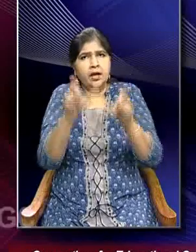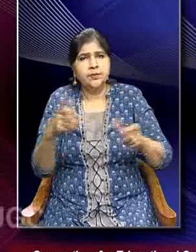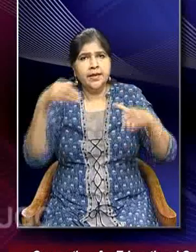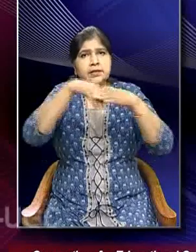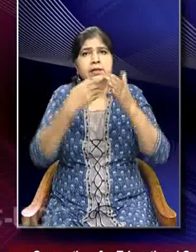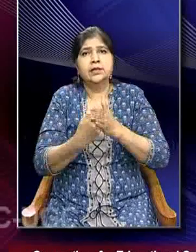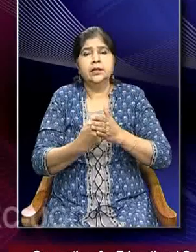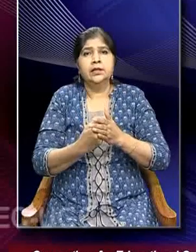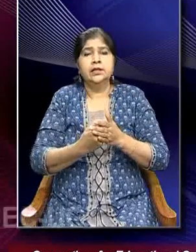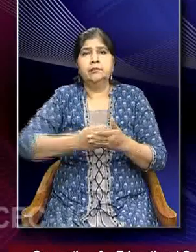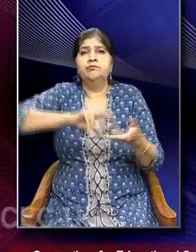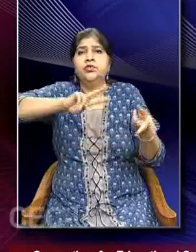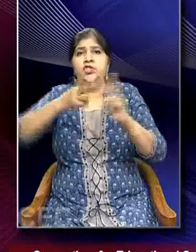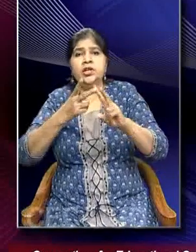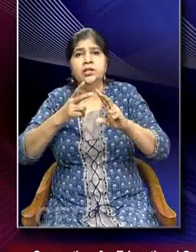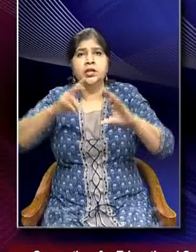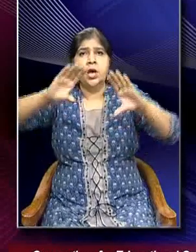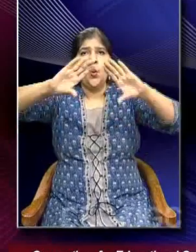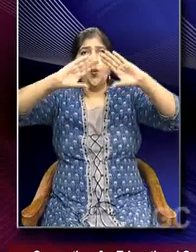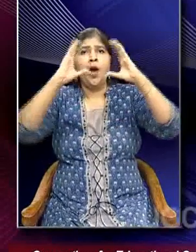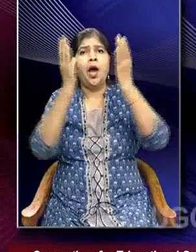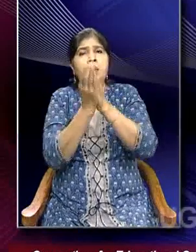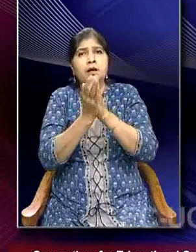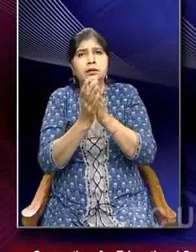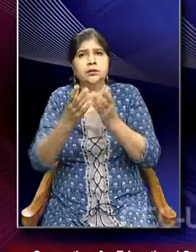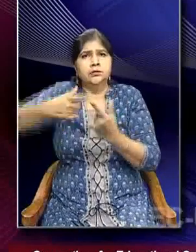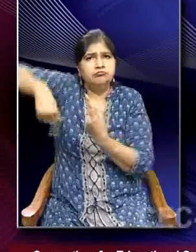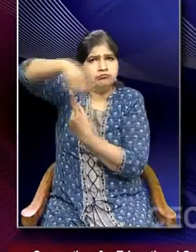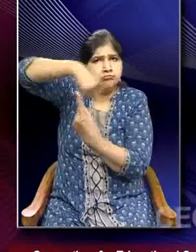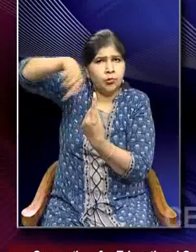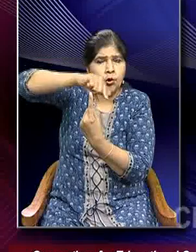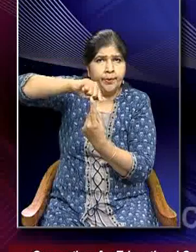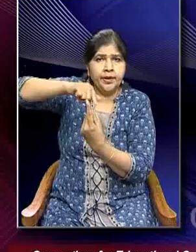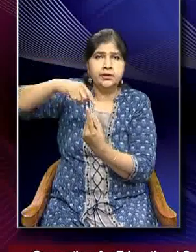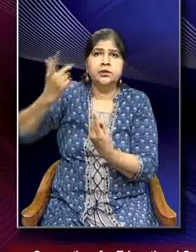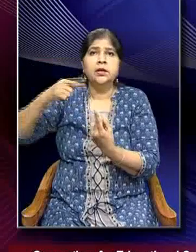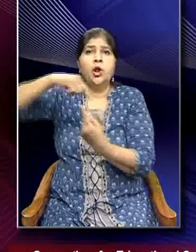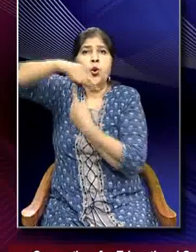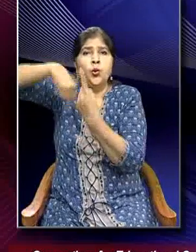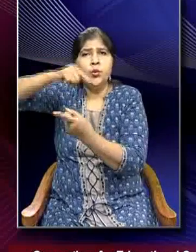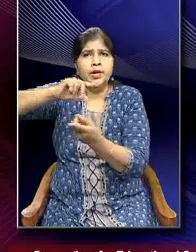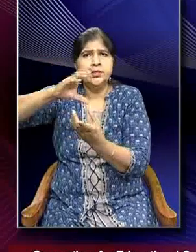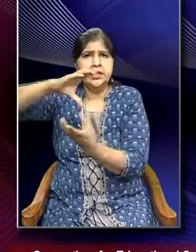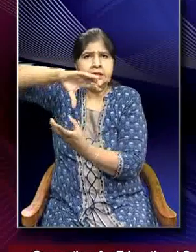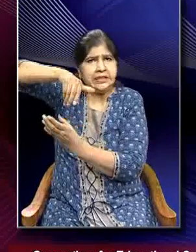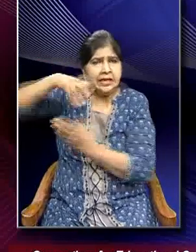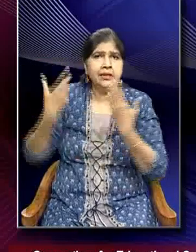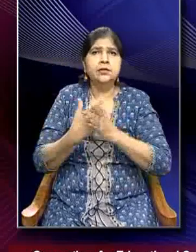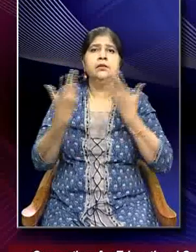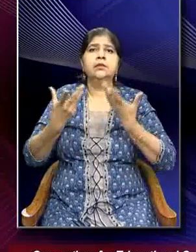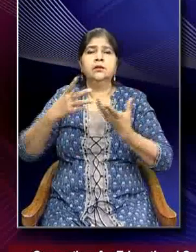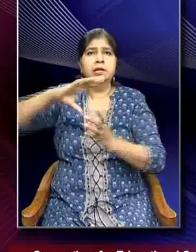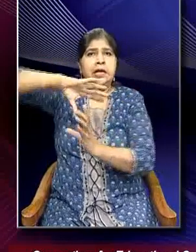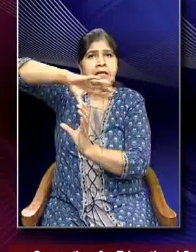changes in Earth's orbit and its axis of rotation, changes in the